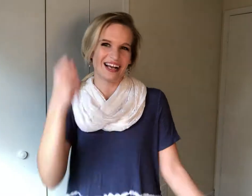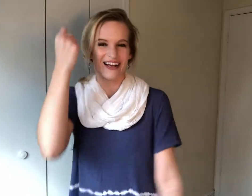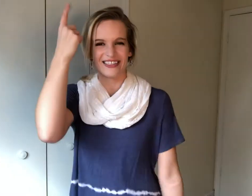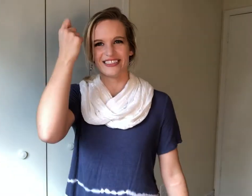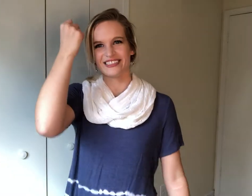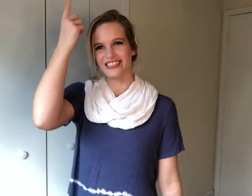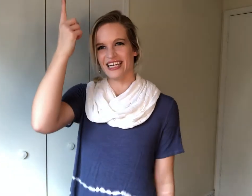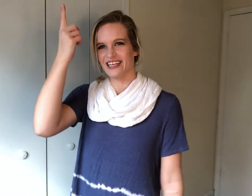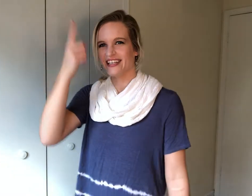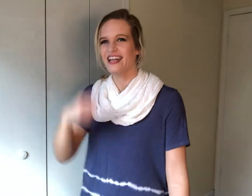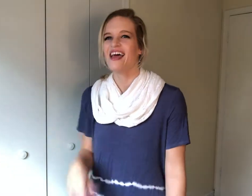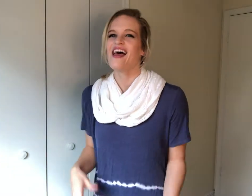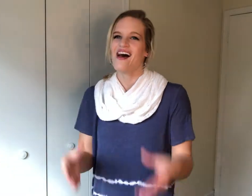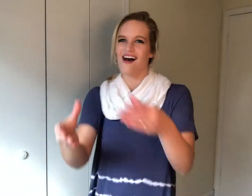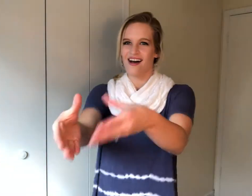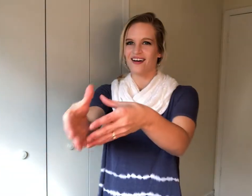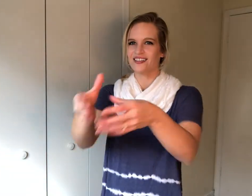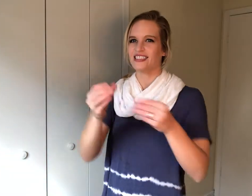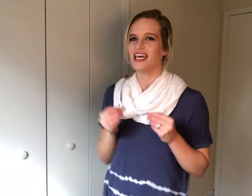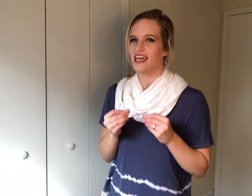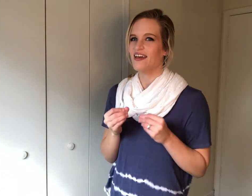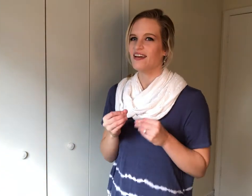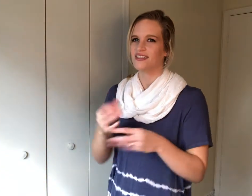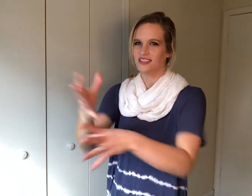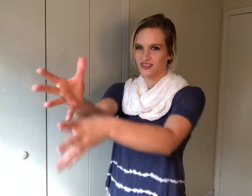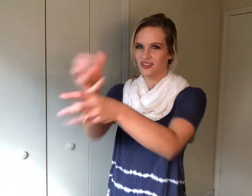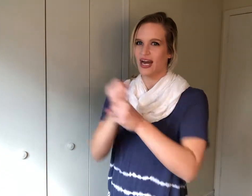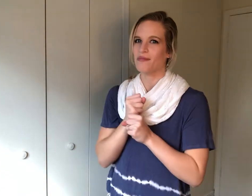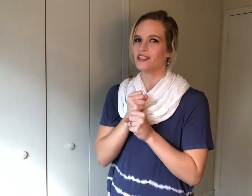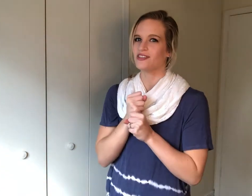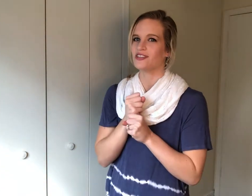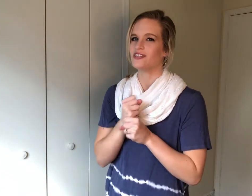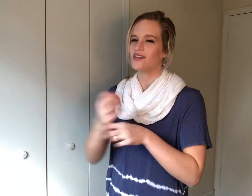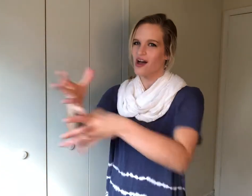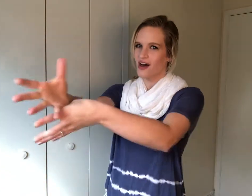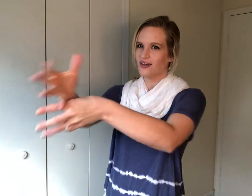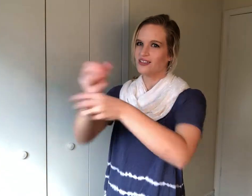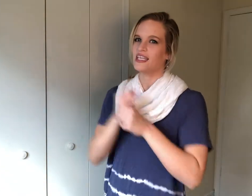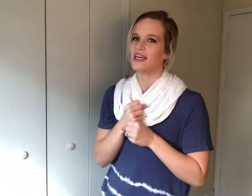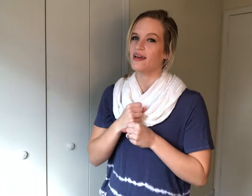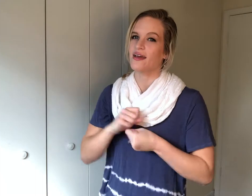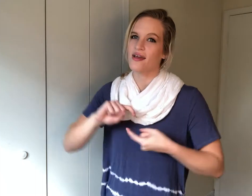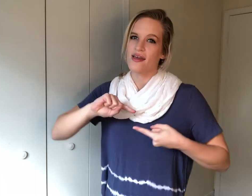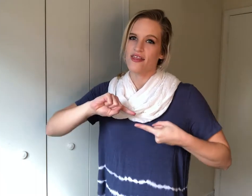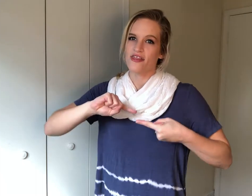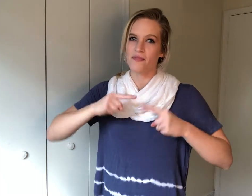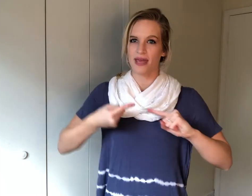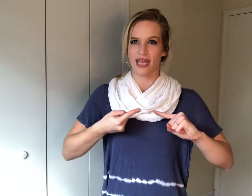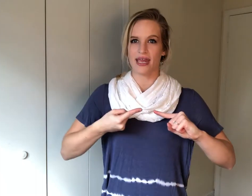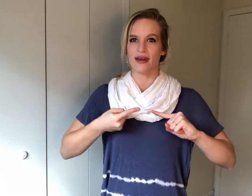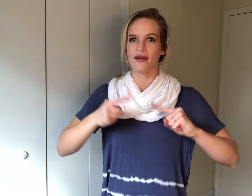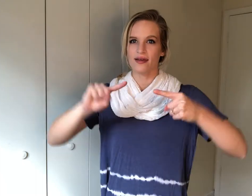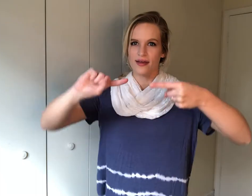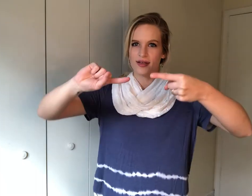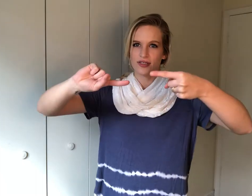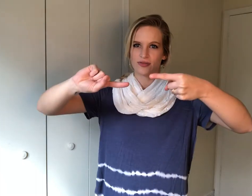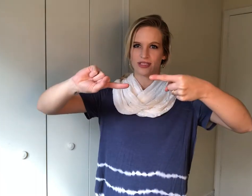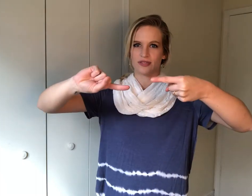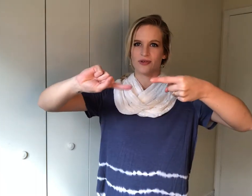understand I'll take so grab it to you I'll take the pain twist your